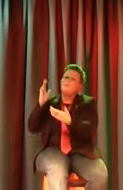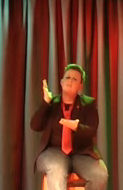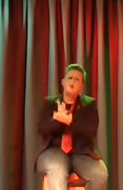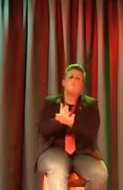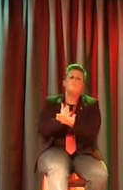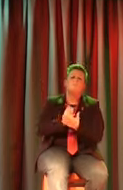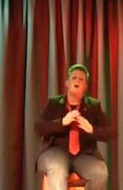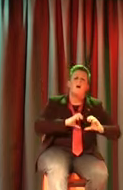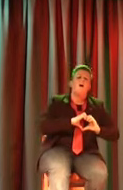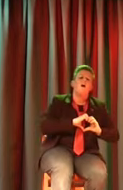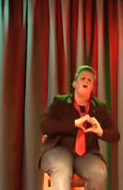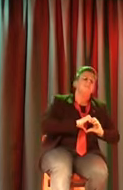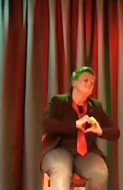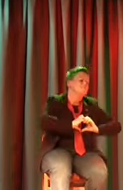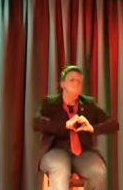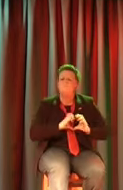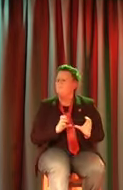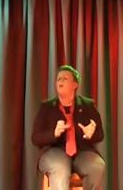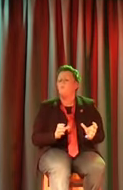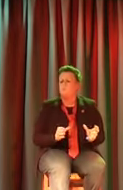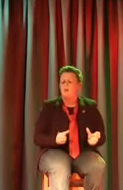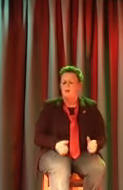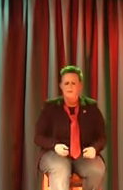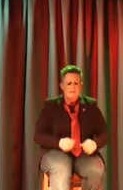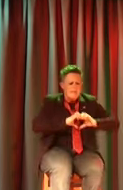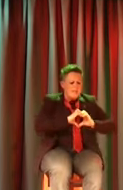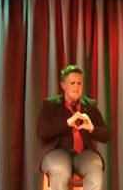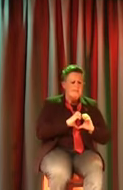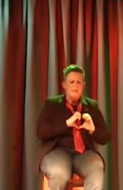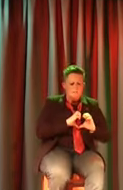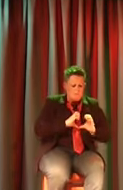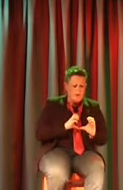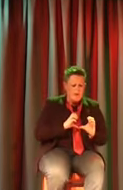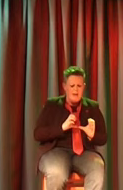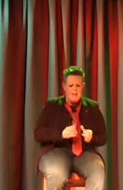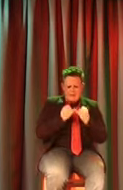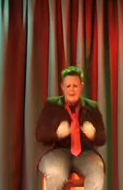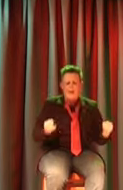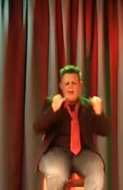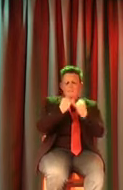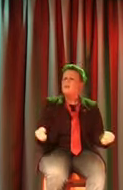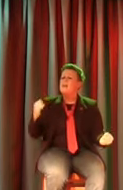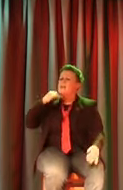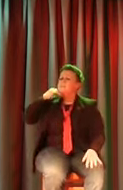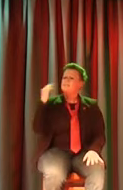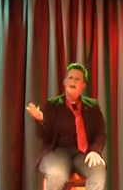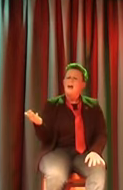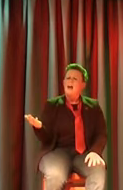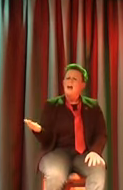Though my heart is broken It keeps breaking every day